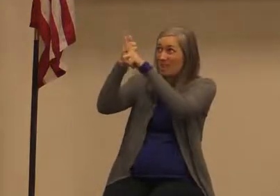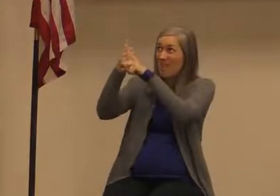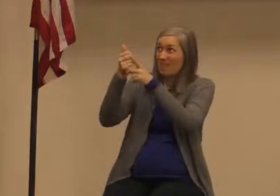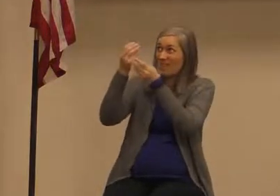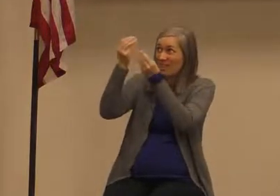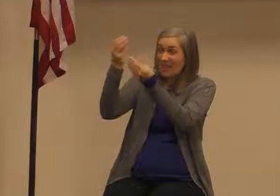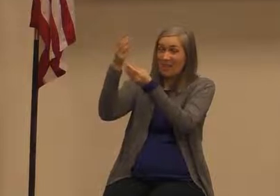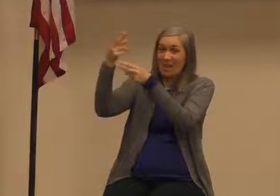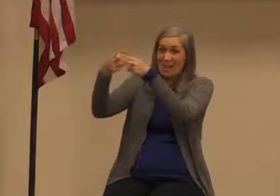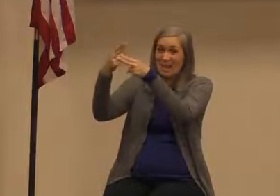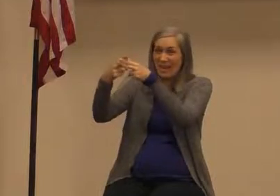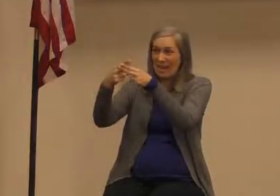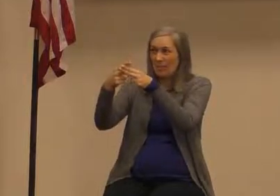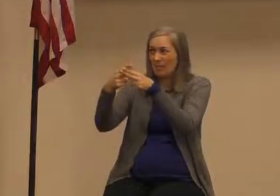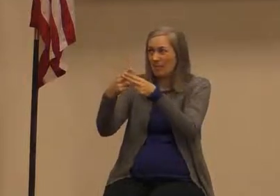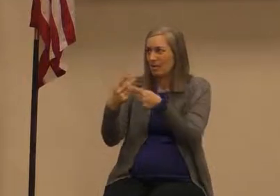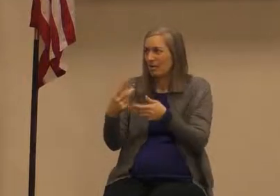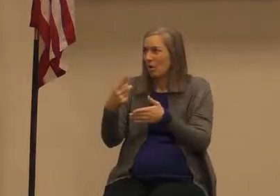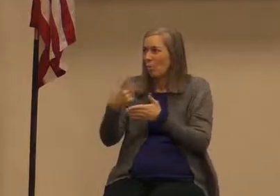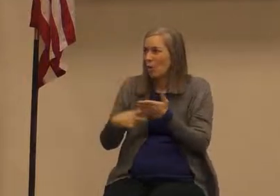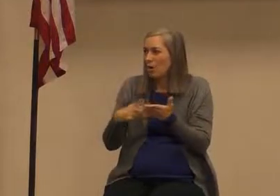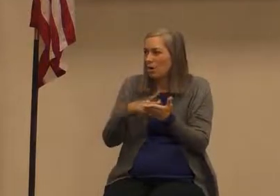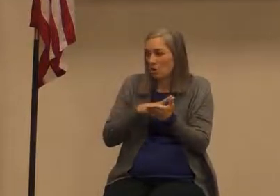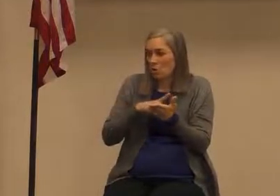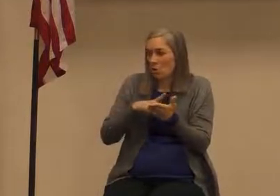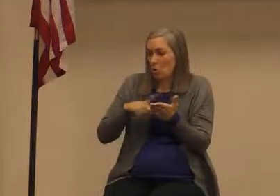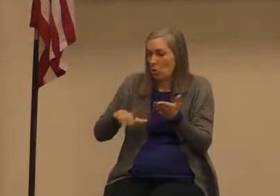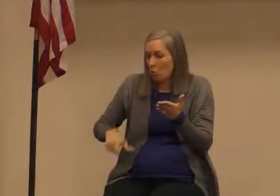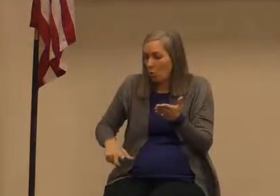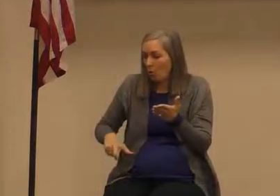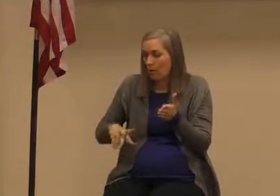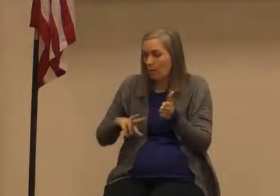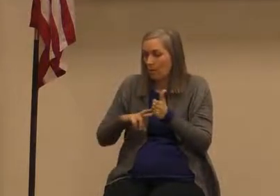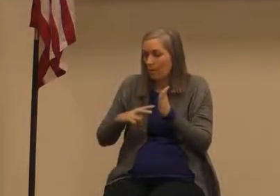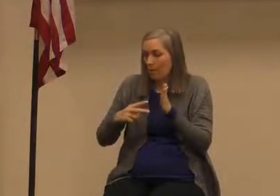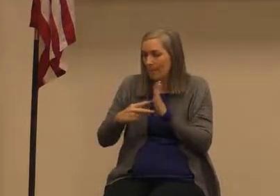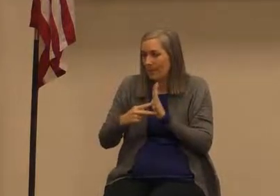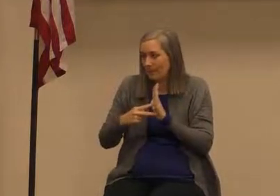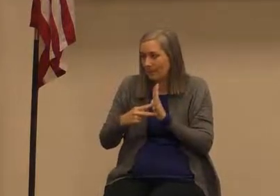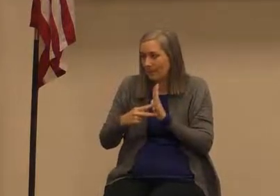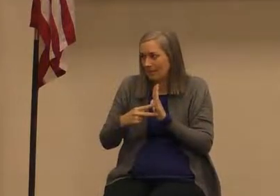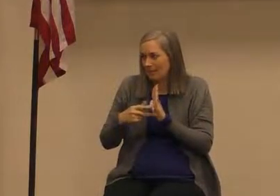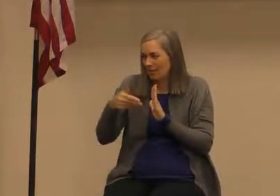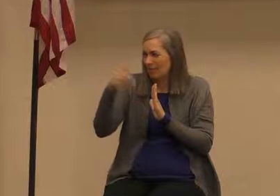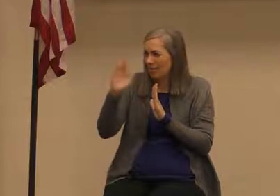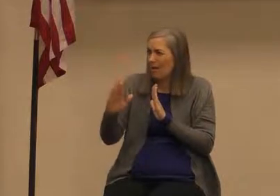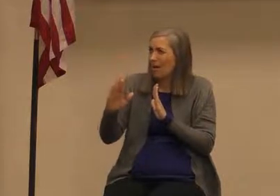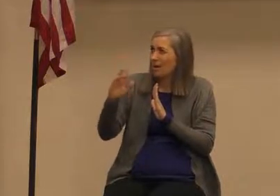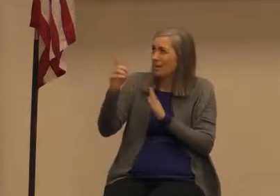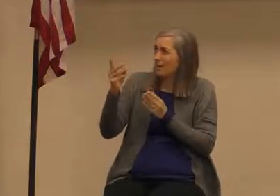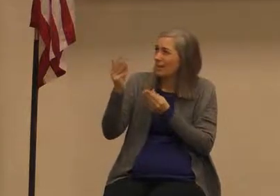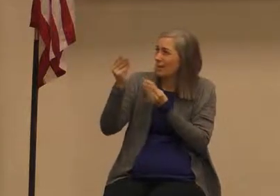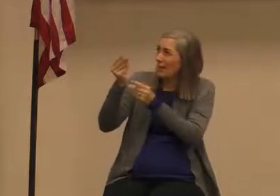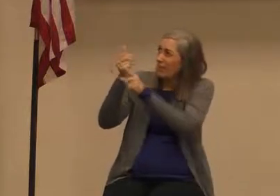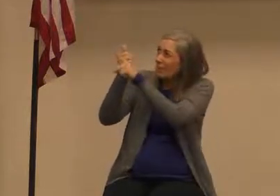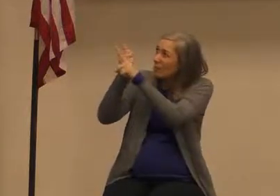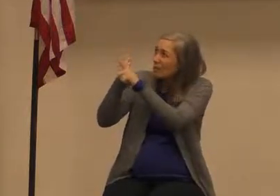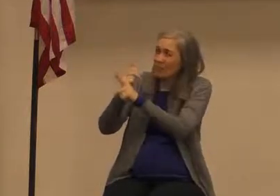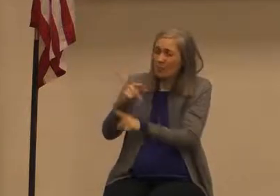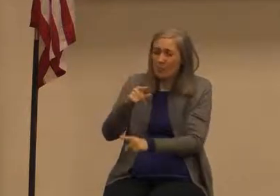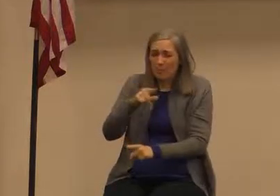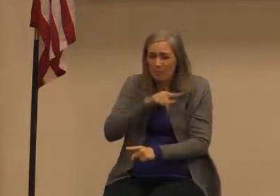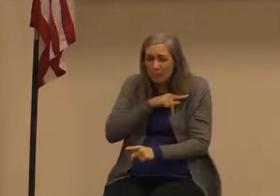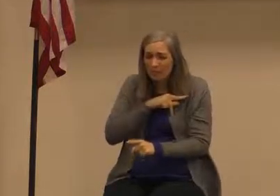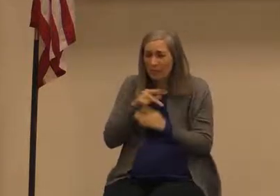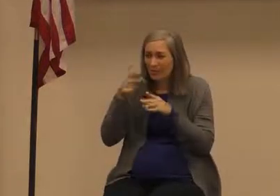what does the Lord mean what this act of God giving himself a personal name what does